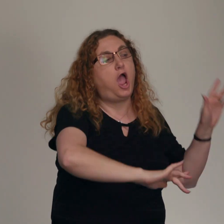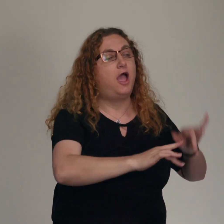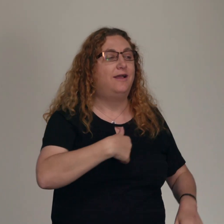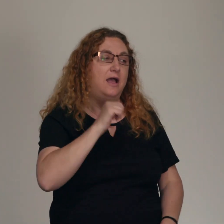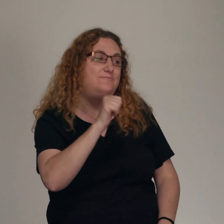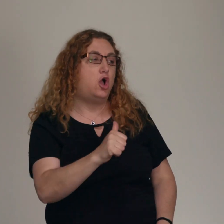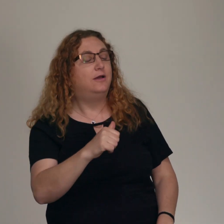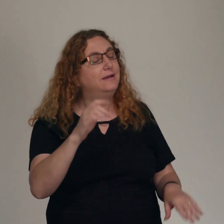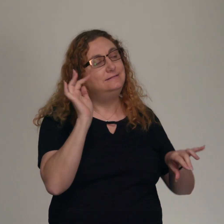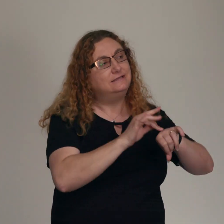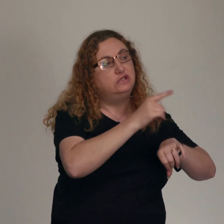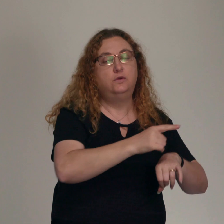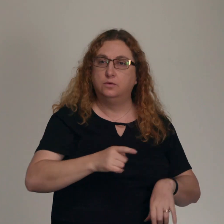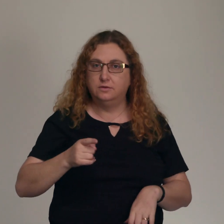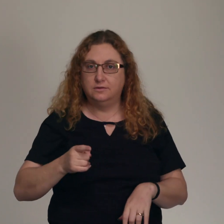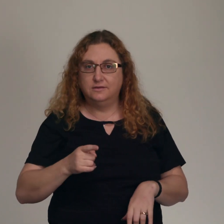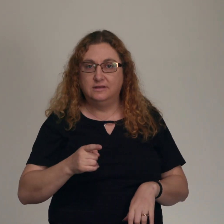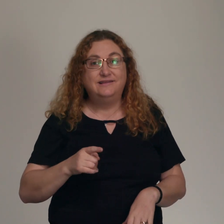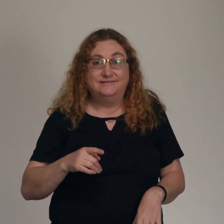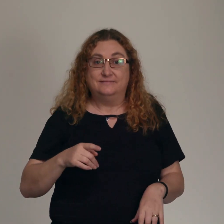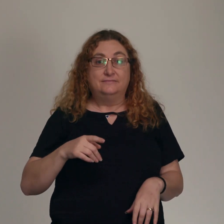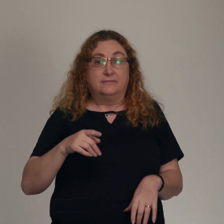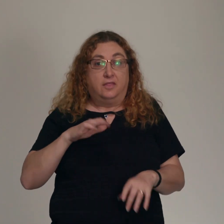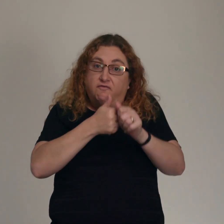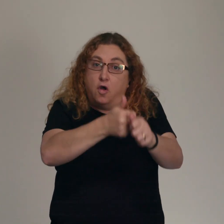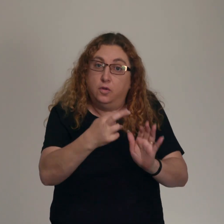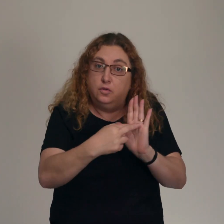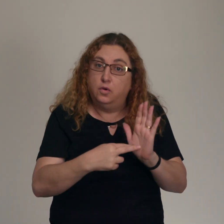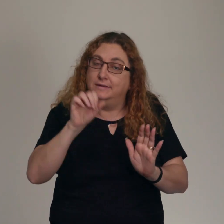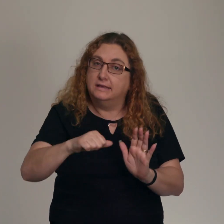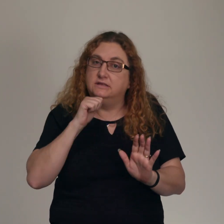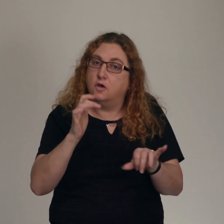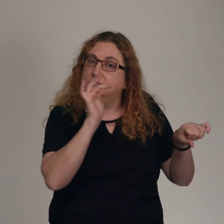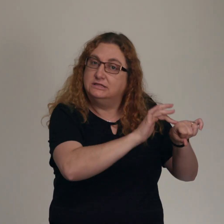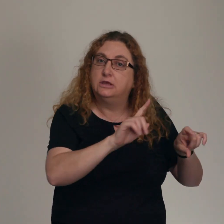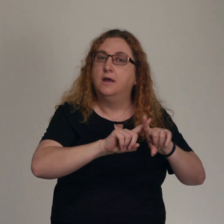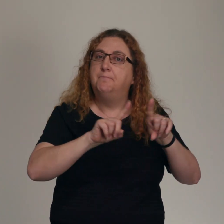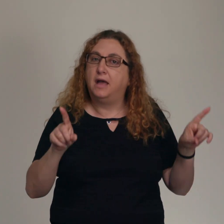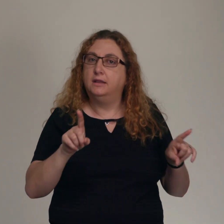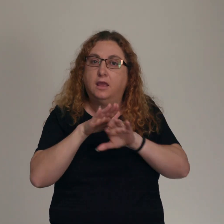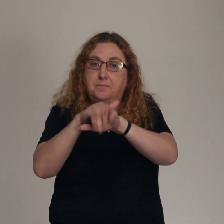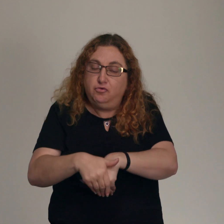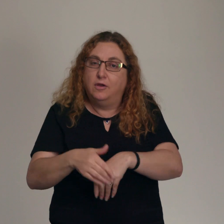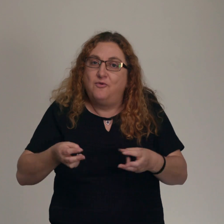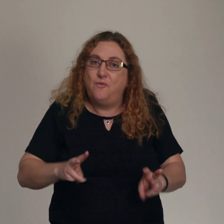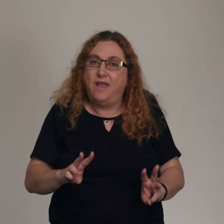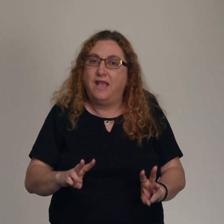hands to themselves? Well, technically, yeah, they're not touching their sibling, but they're doing it in a hypocritical kind of way. They're